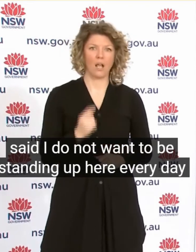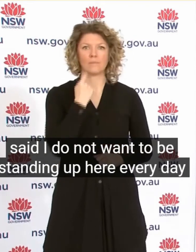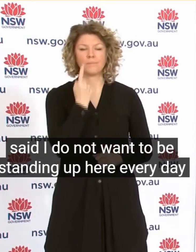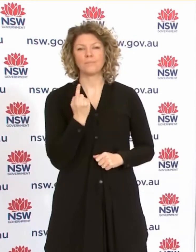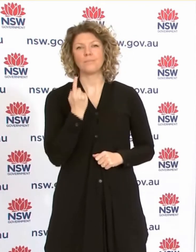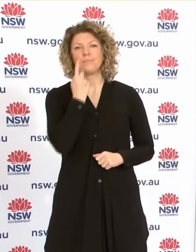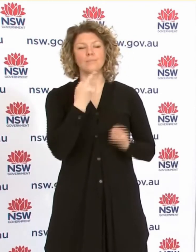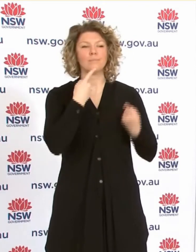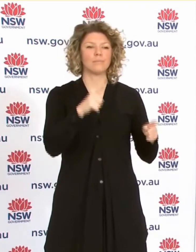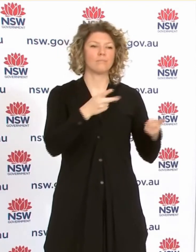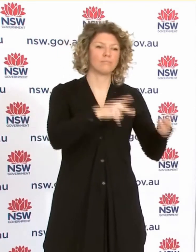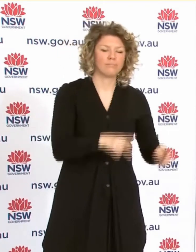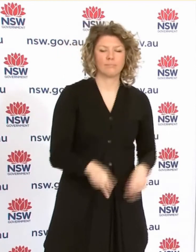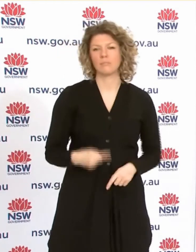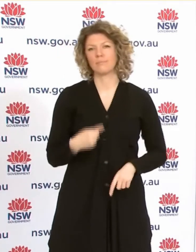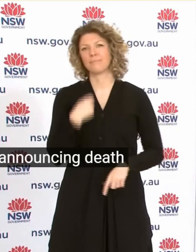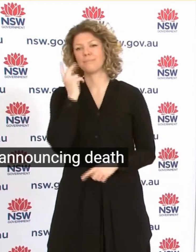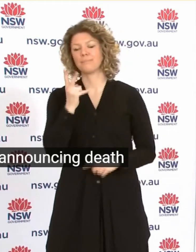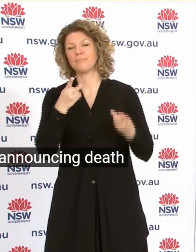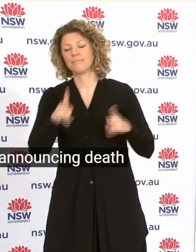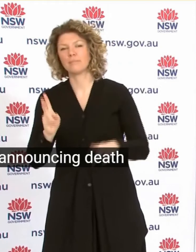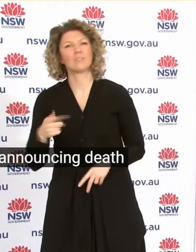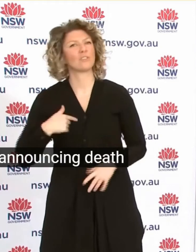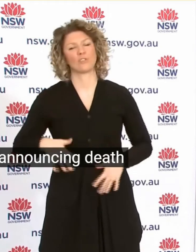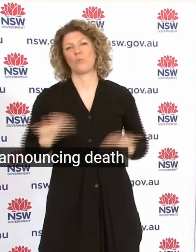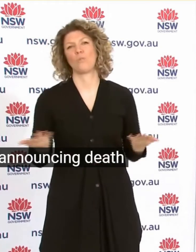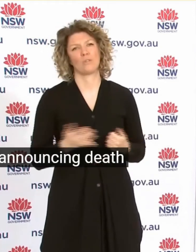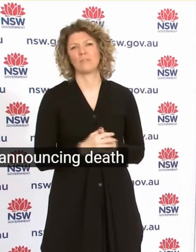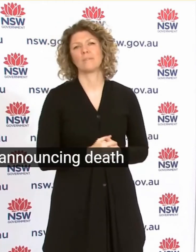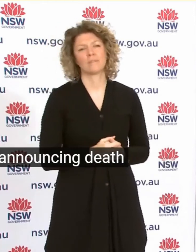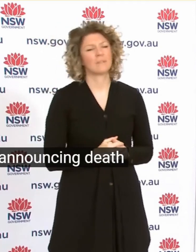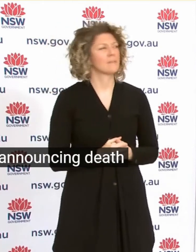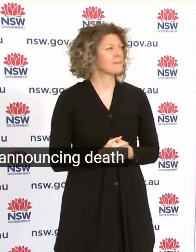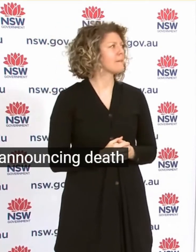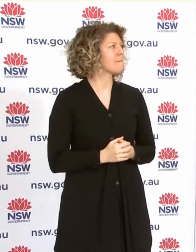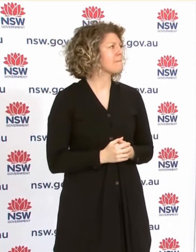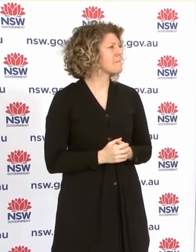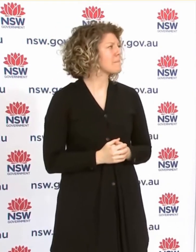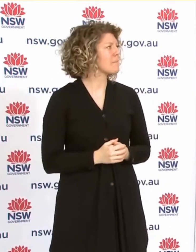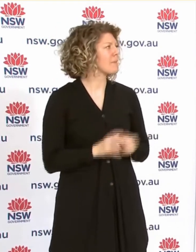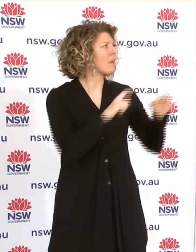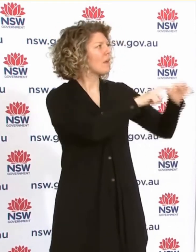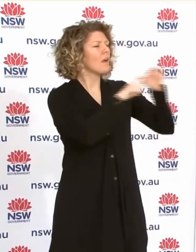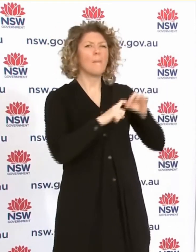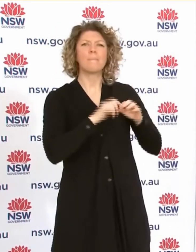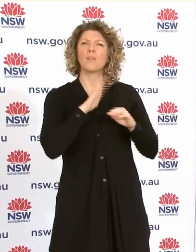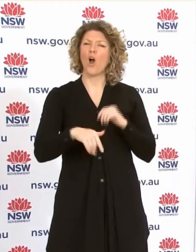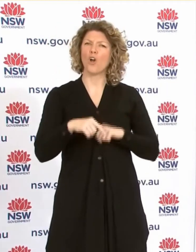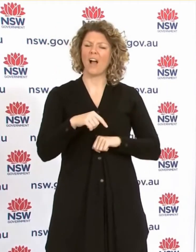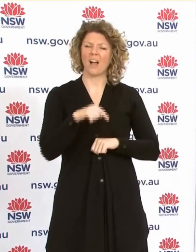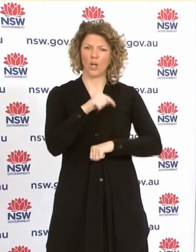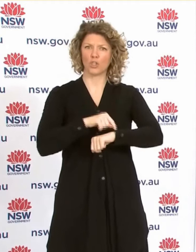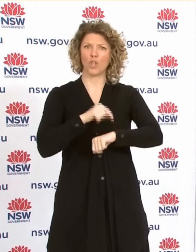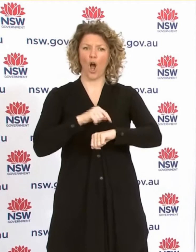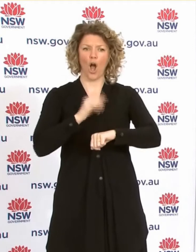Announcing Death Yes The curfew Was that Health Advice Or Was that Police Advice Also